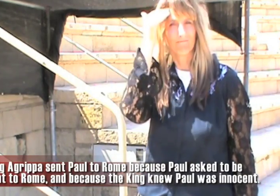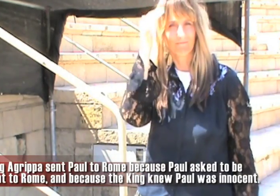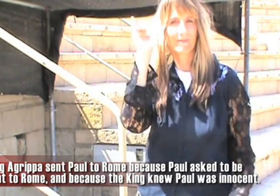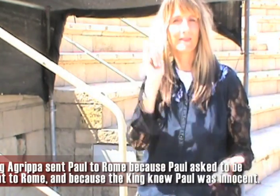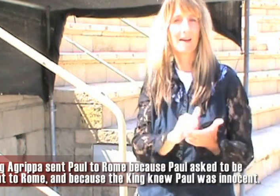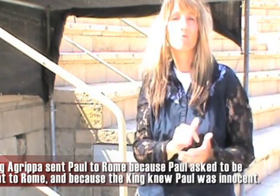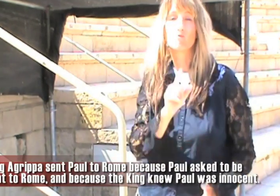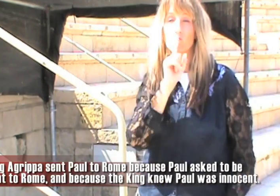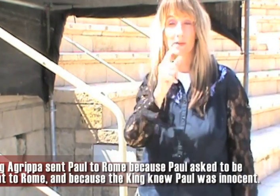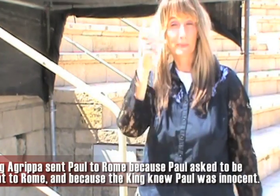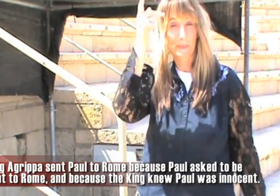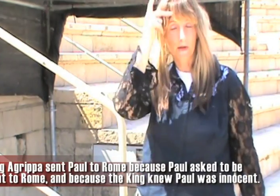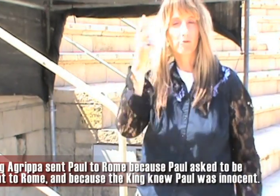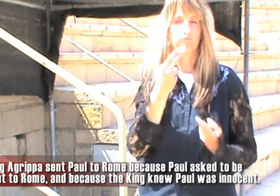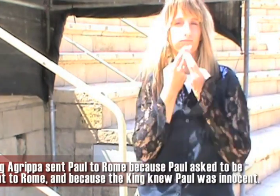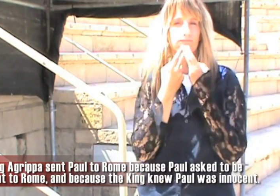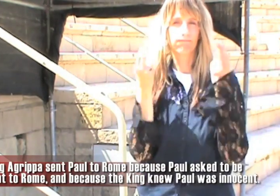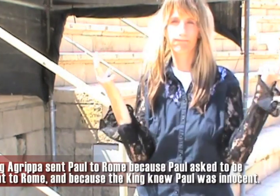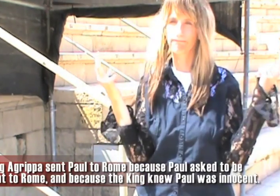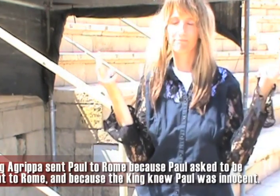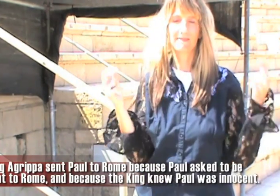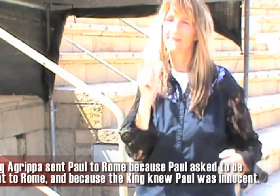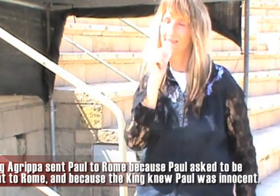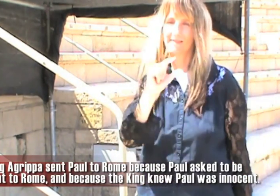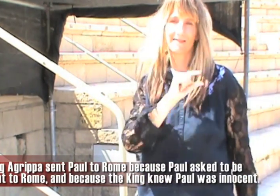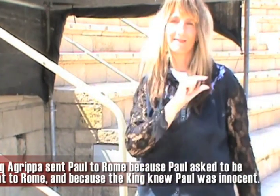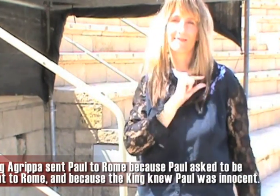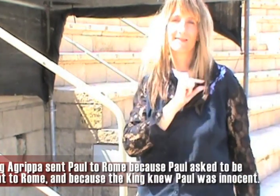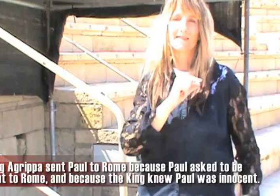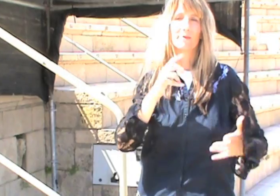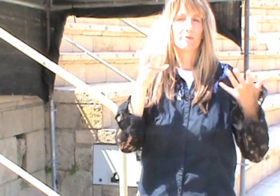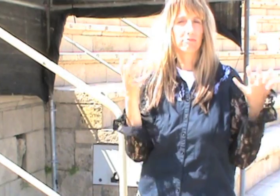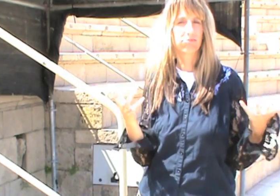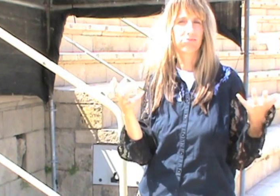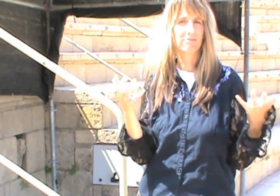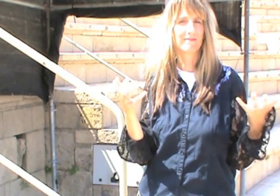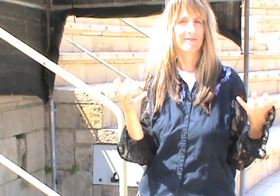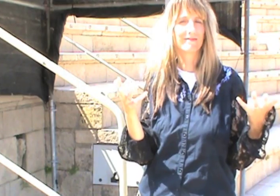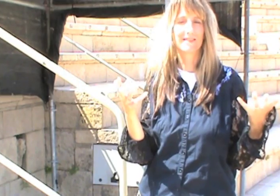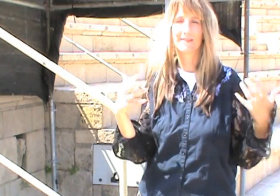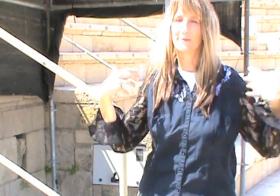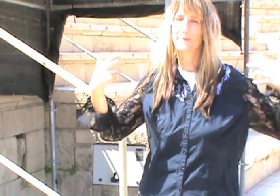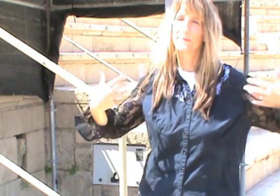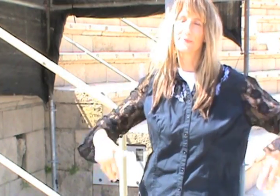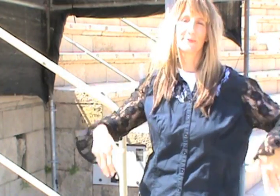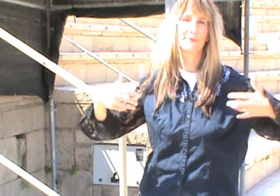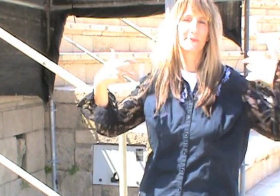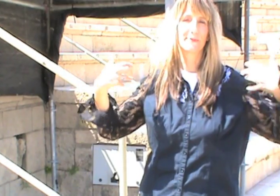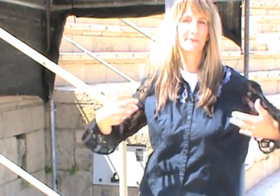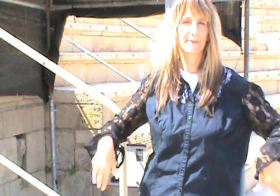King Agrippa knew that really Paul was innocent. He wasn't guilty. King